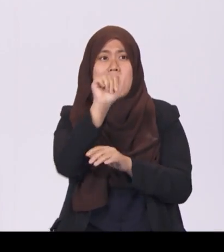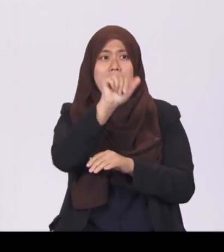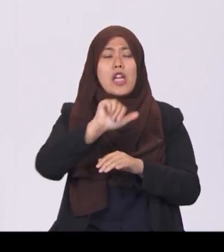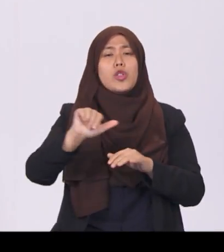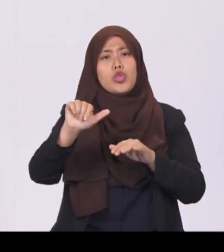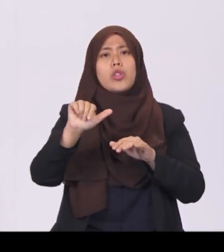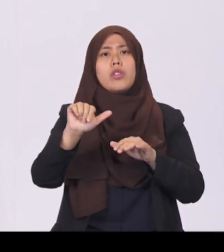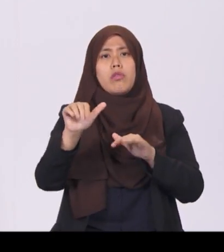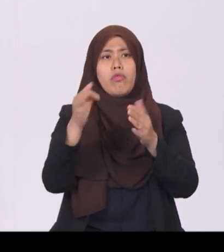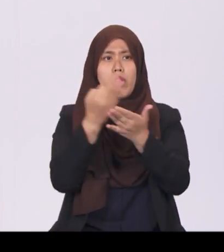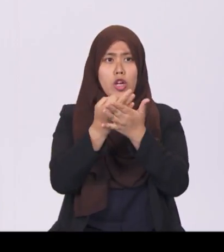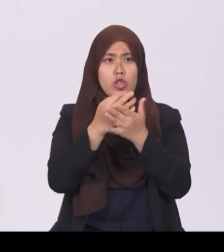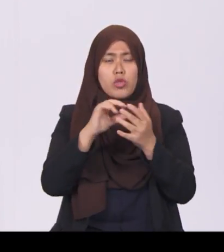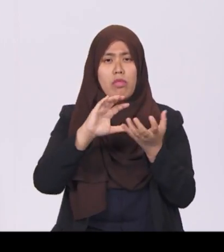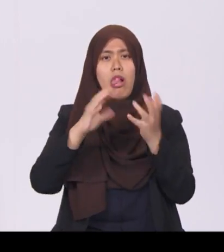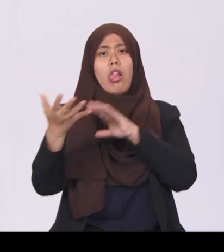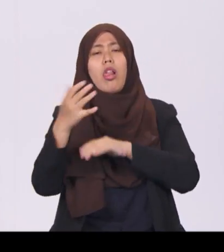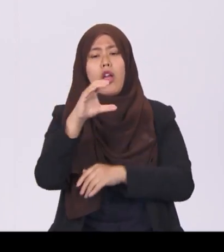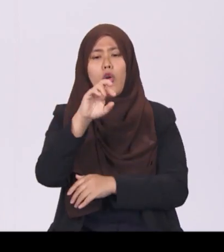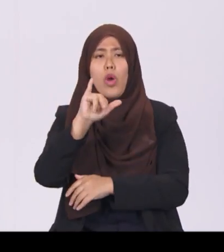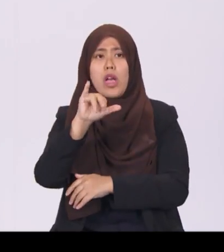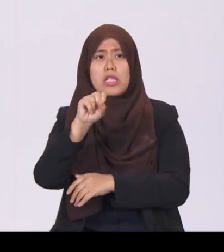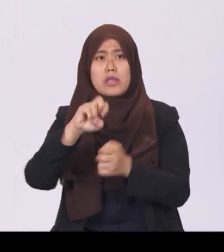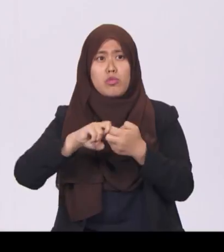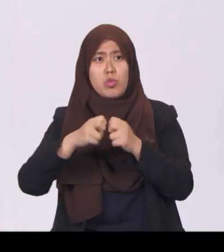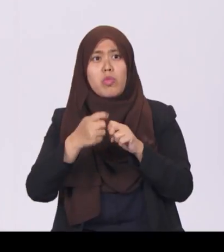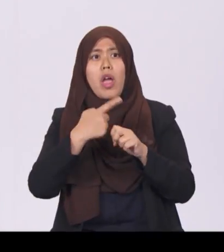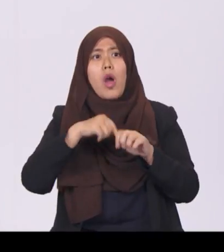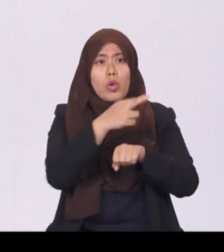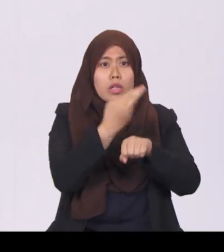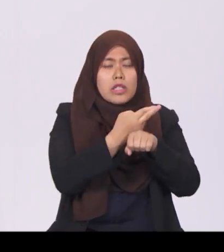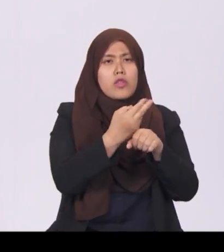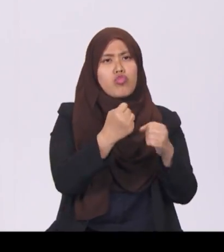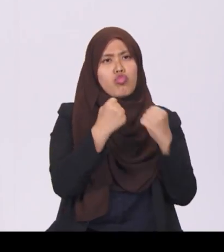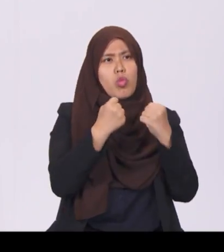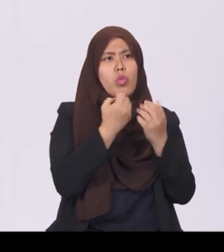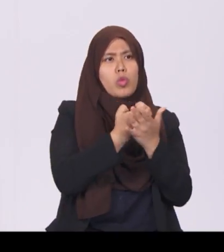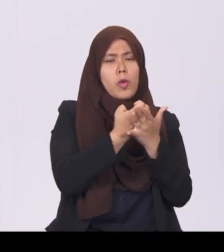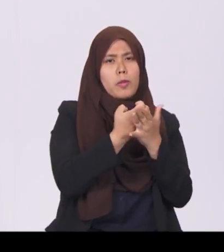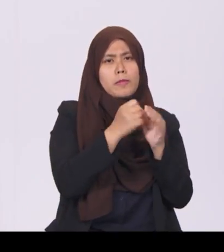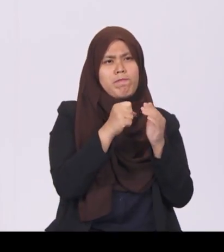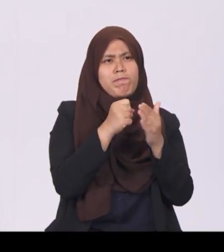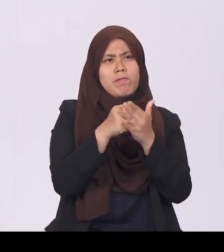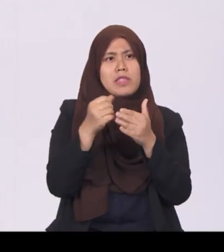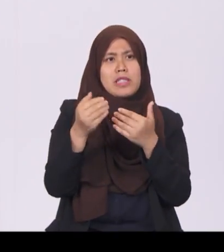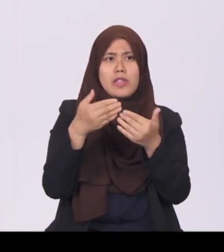dollar stable, even as currency speculators were attacking other regional currencies.